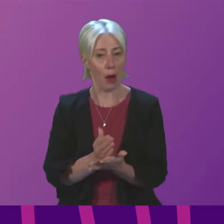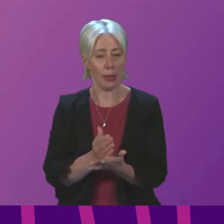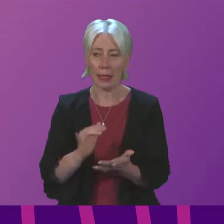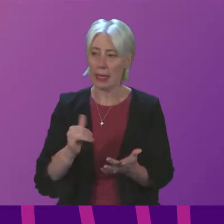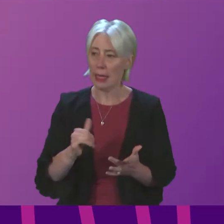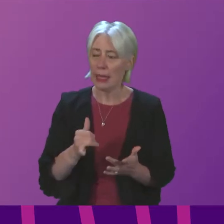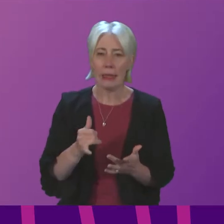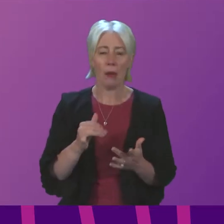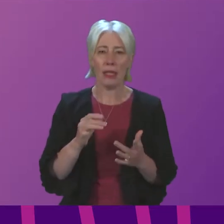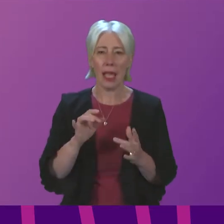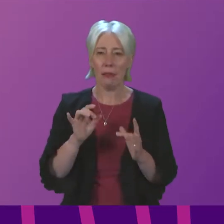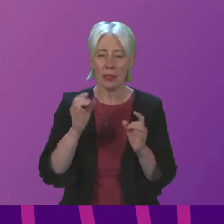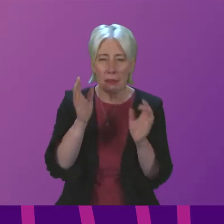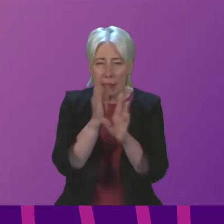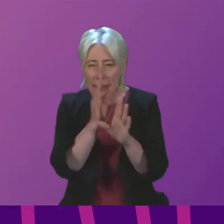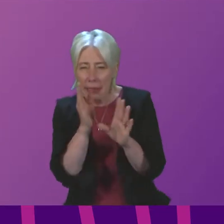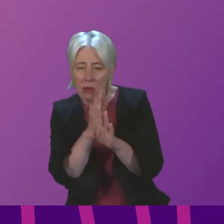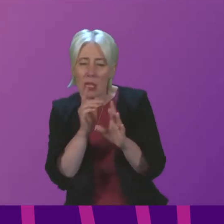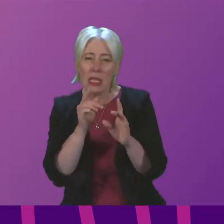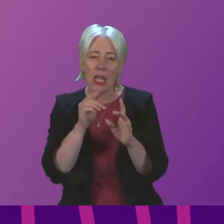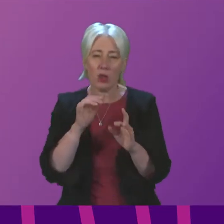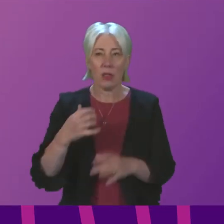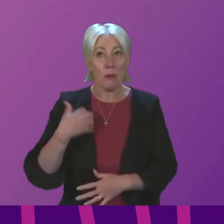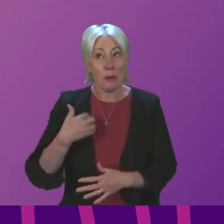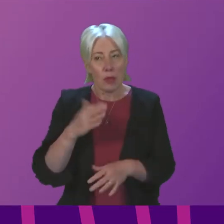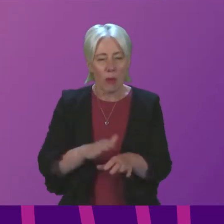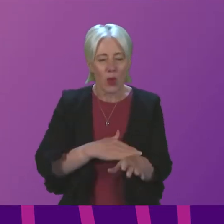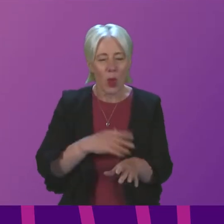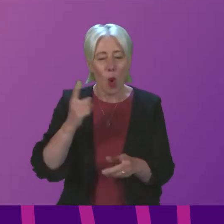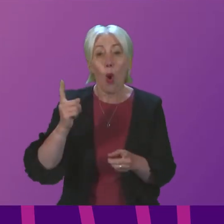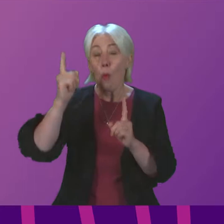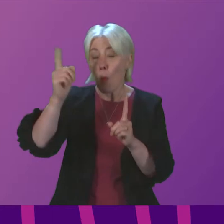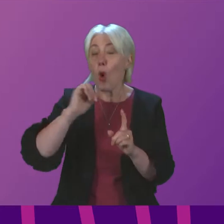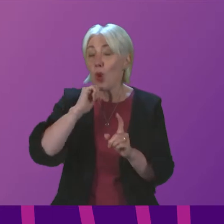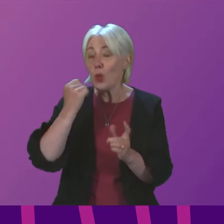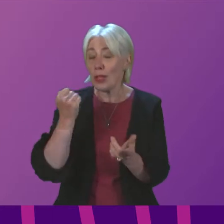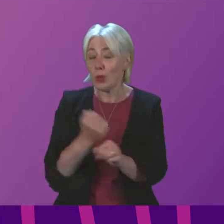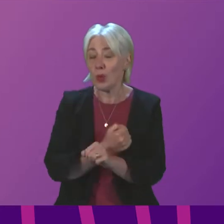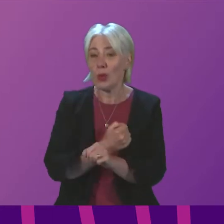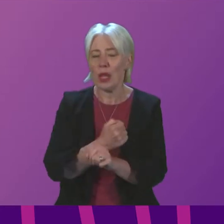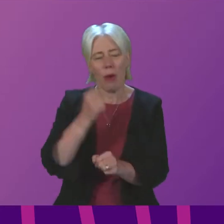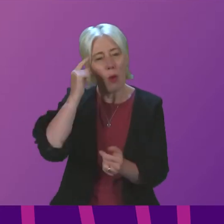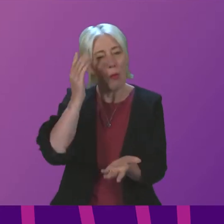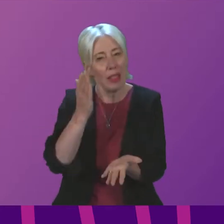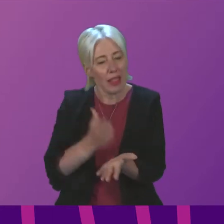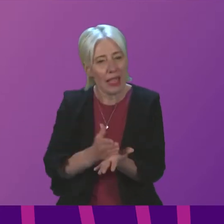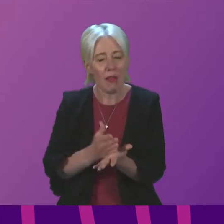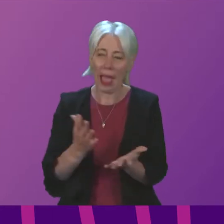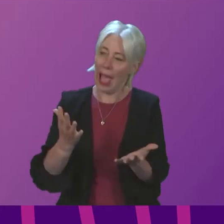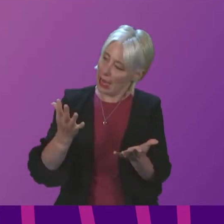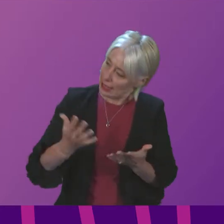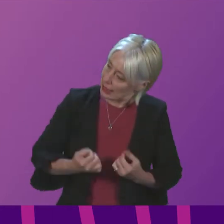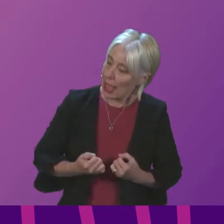annoyingly slow way, he does his. But whatever we believe, accepting and speaking up about others'